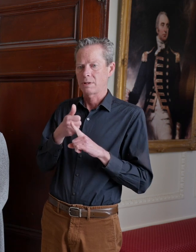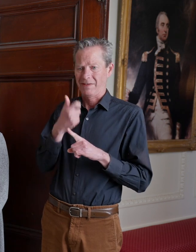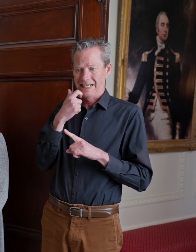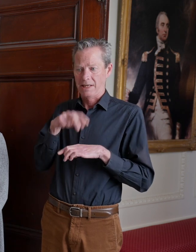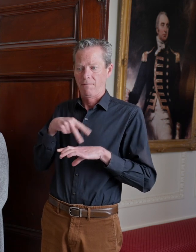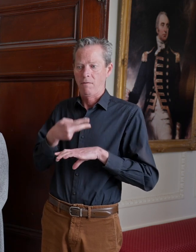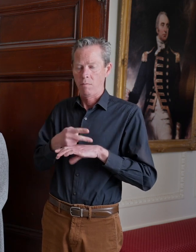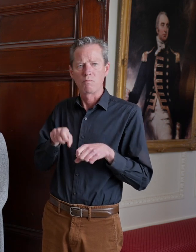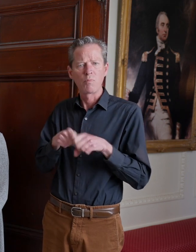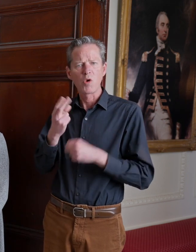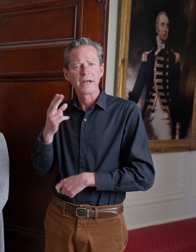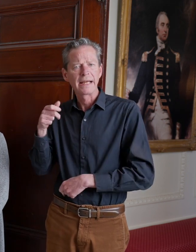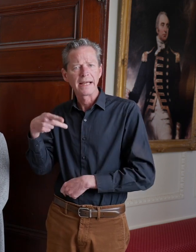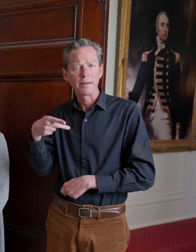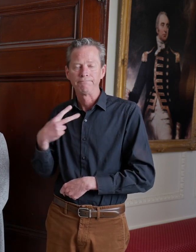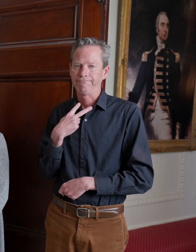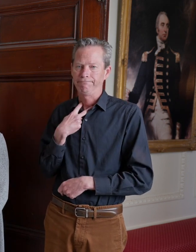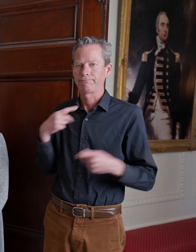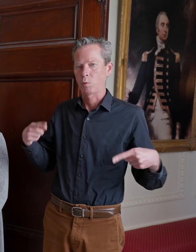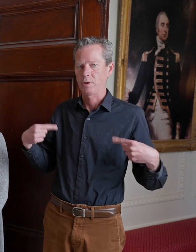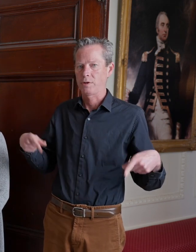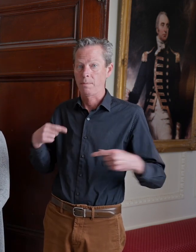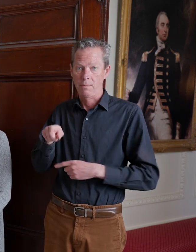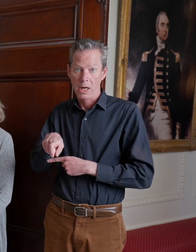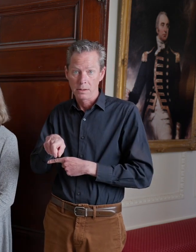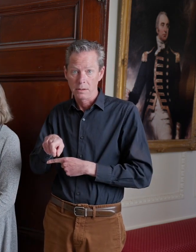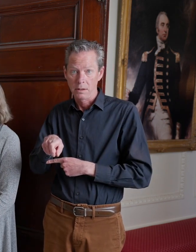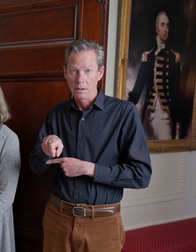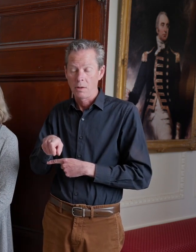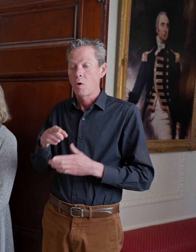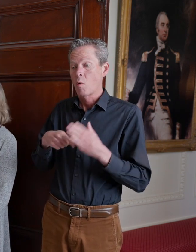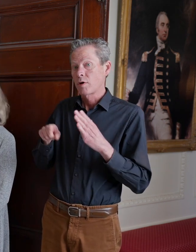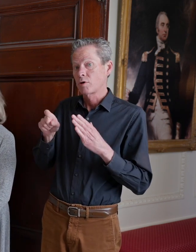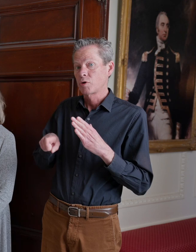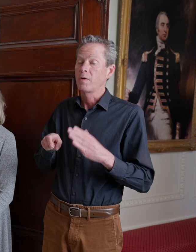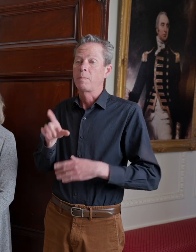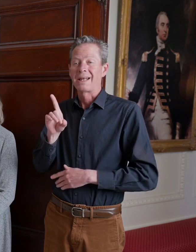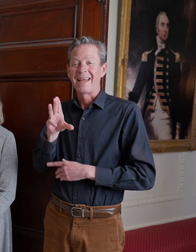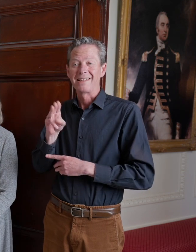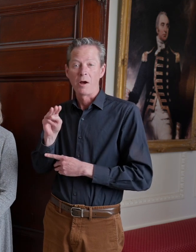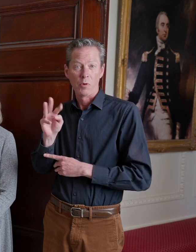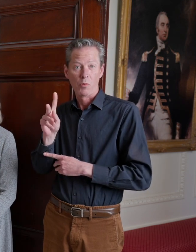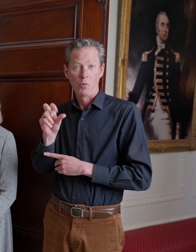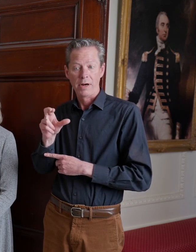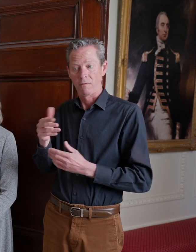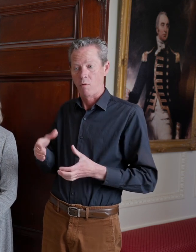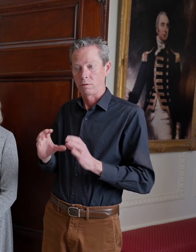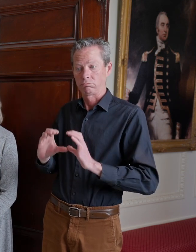her hip and was confined to a wheelchair. So what should have been a dumb waiter to take food up and down the different levels